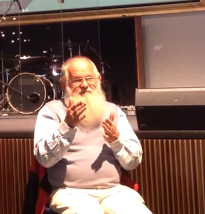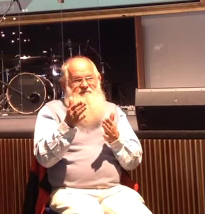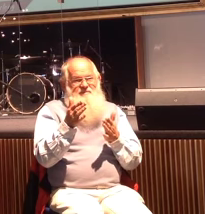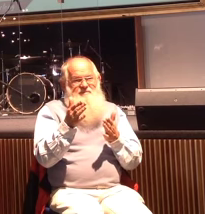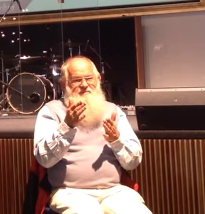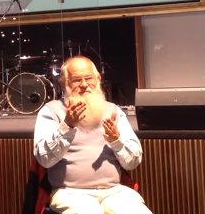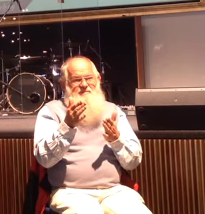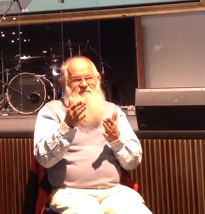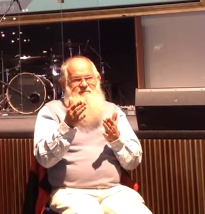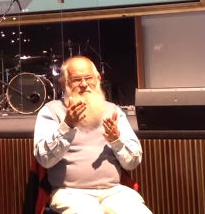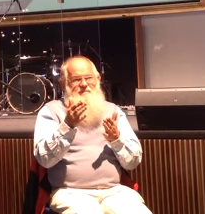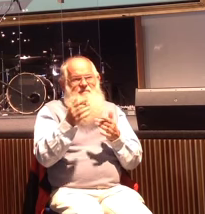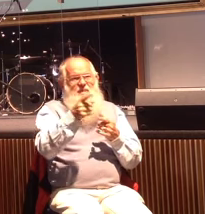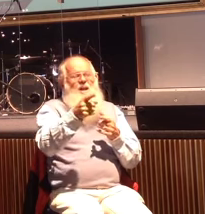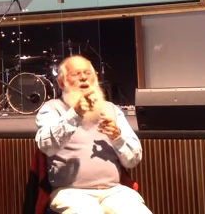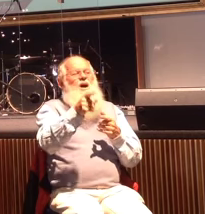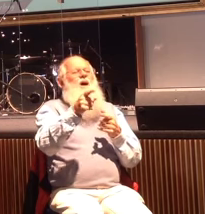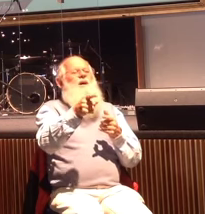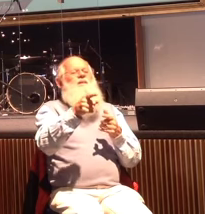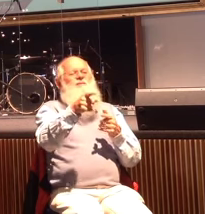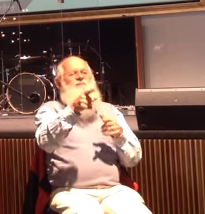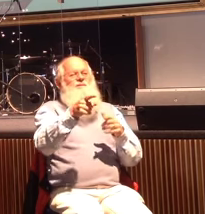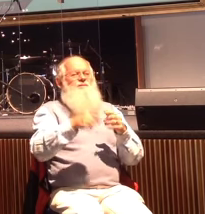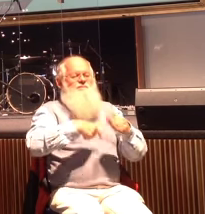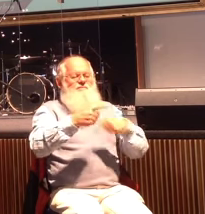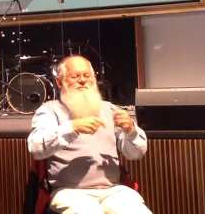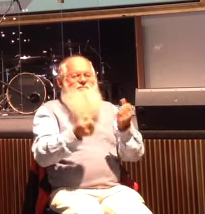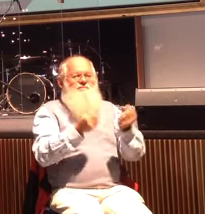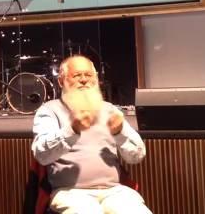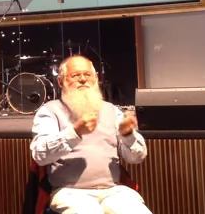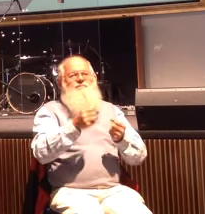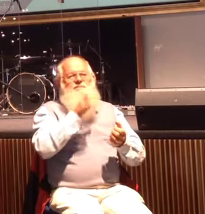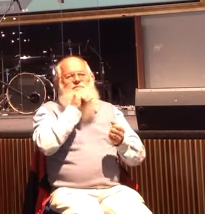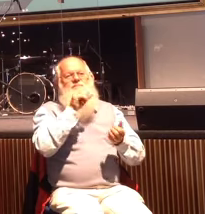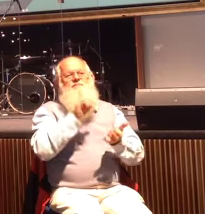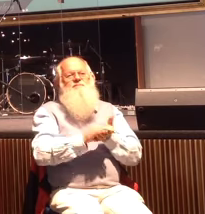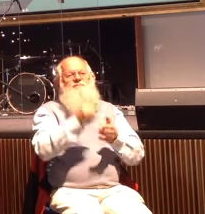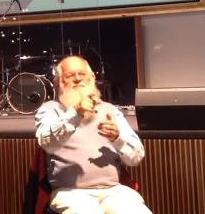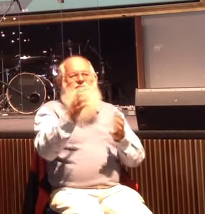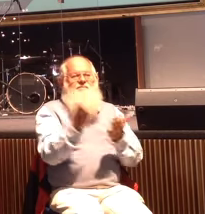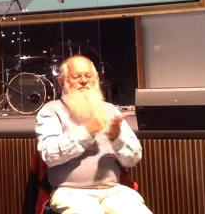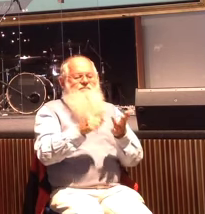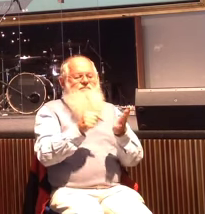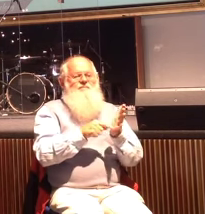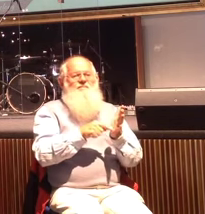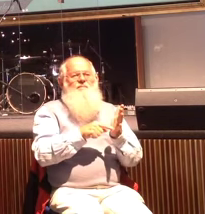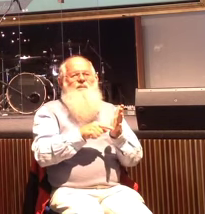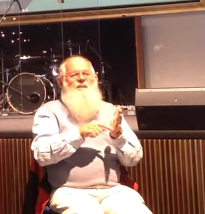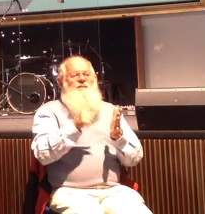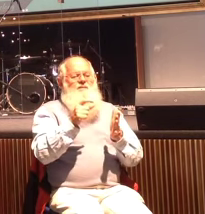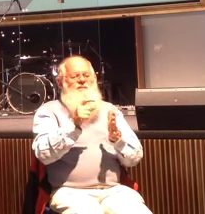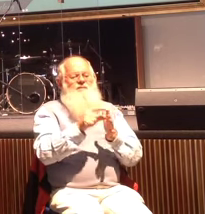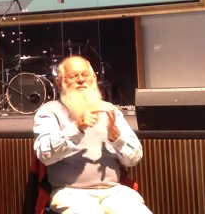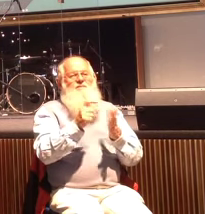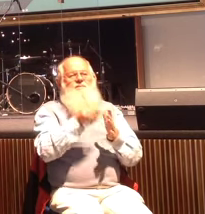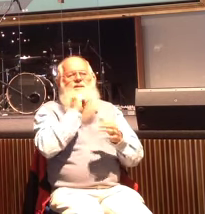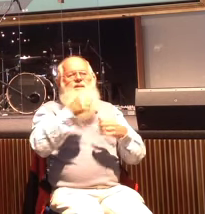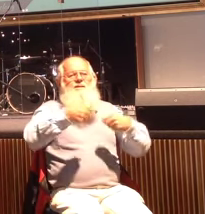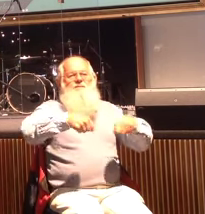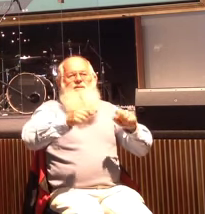upside down, and a man out of nowhere came in and helped her get out, and then he disappeared. I think he was a man on a motorbike. I was a younger